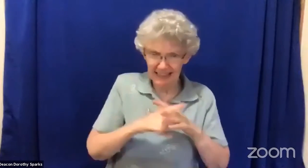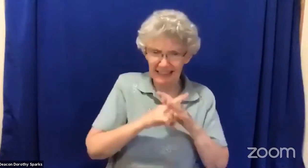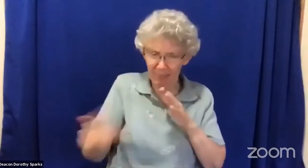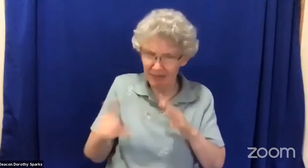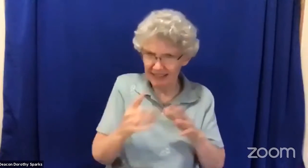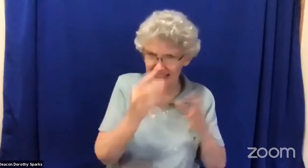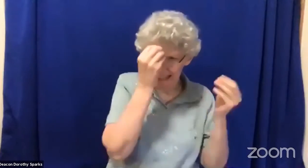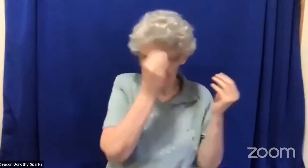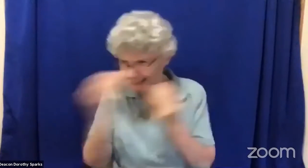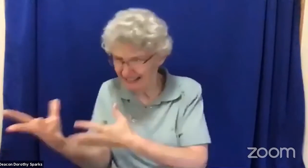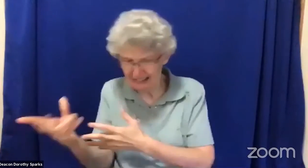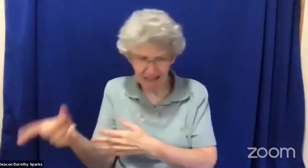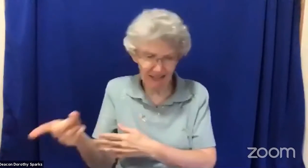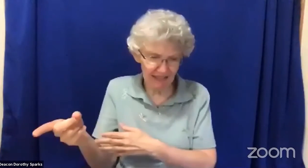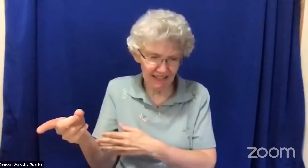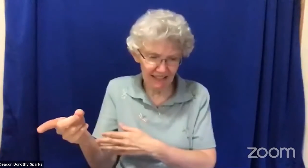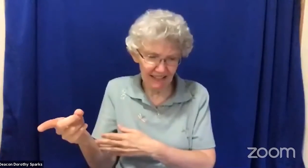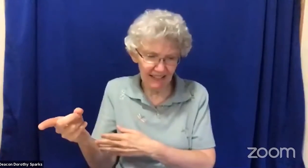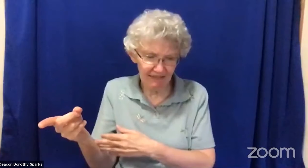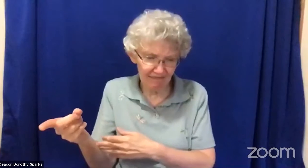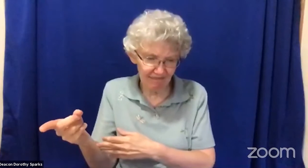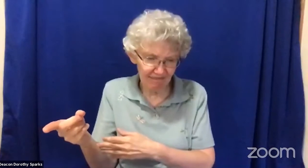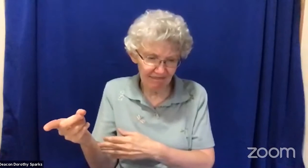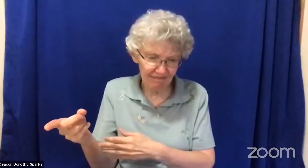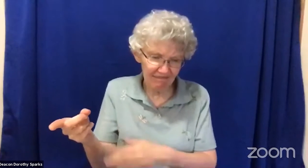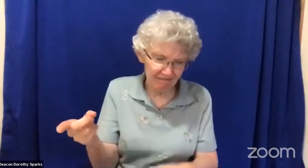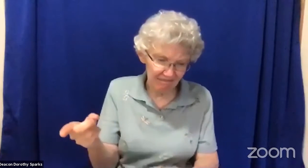children I am the only one who escaped to tell you